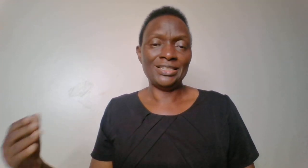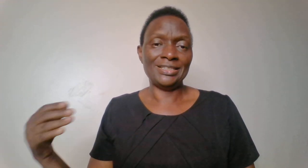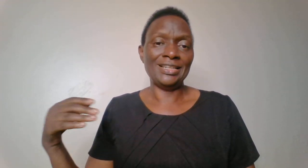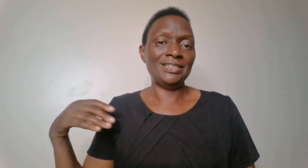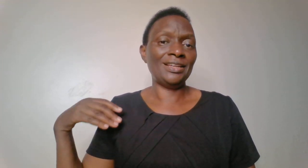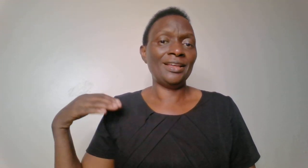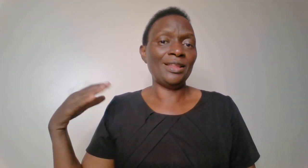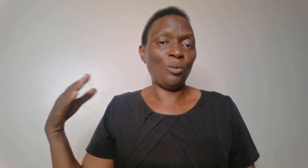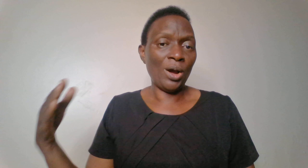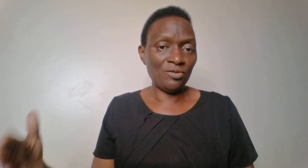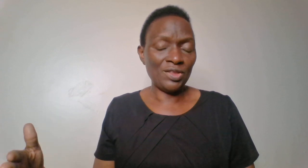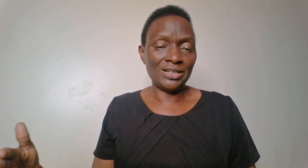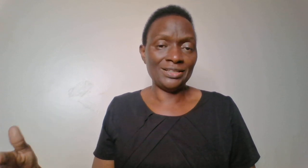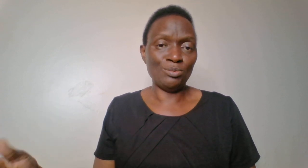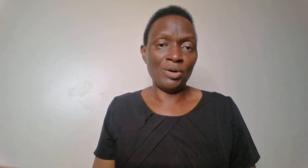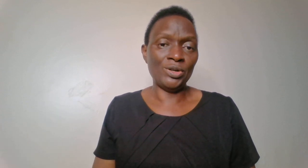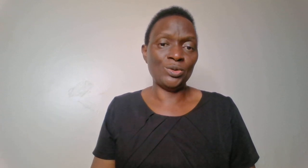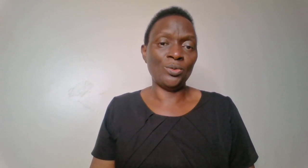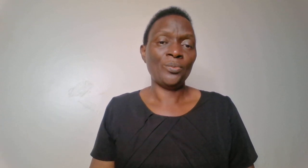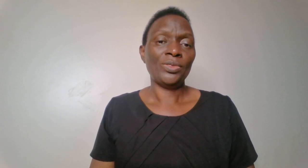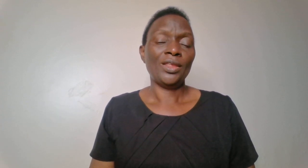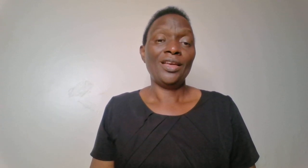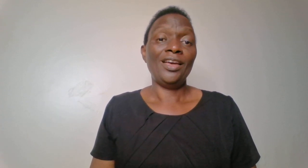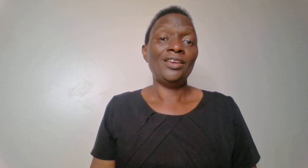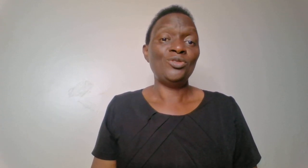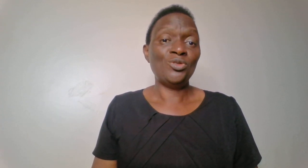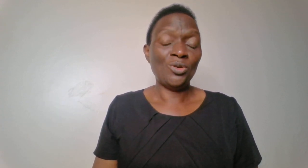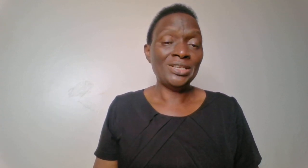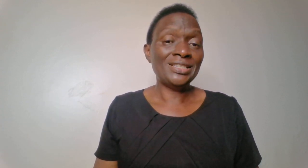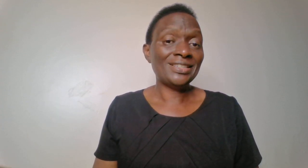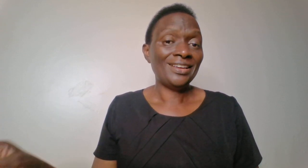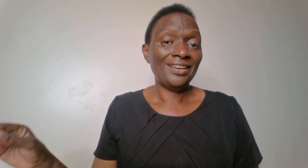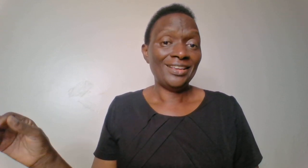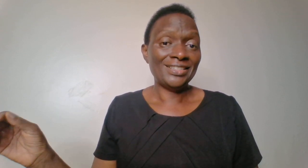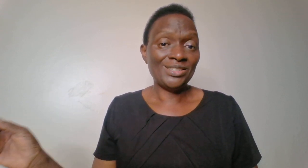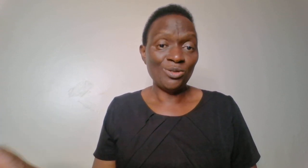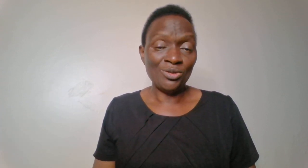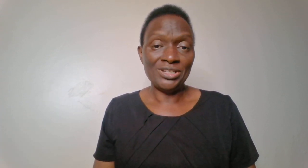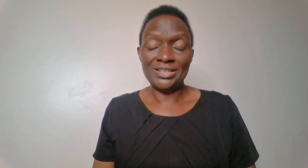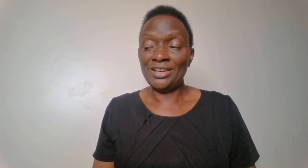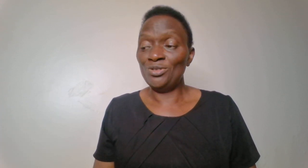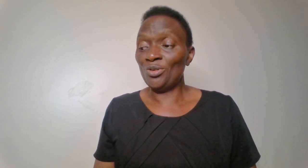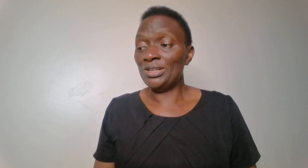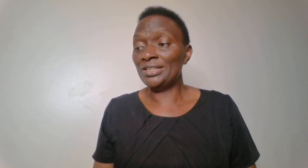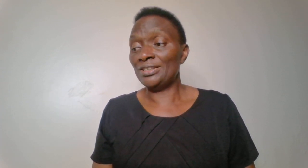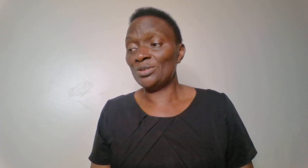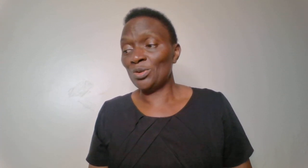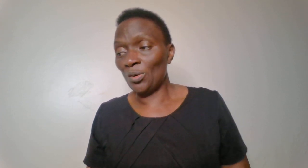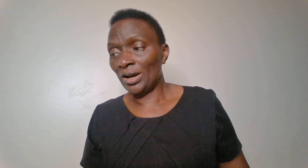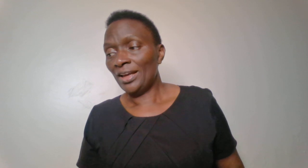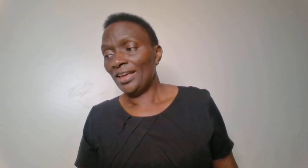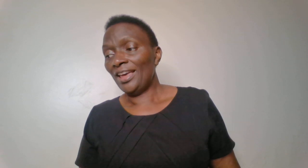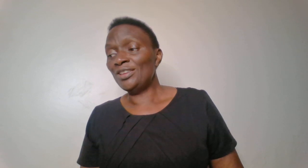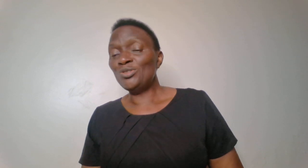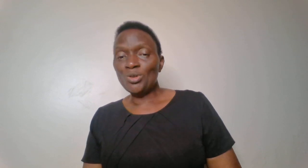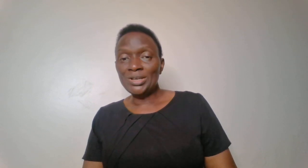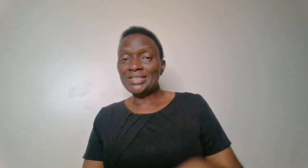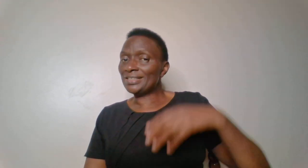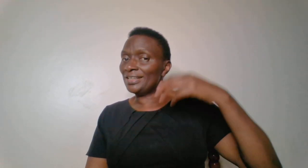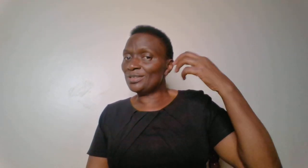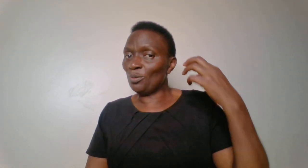he's dating, the wife that he's married to, enjoys his stories, enjoys his talk, enjoys his